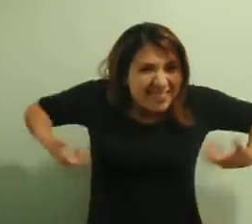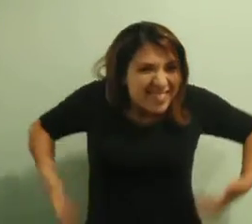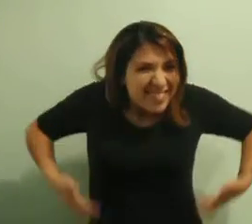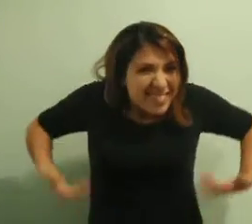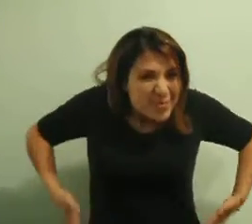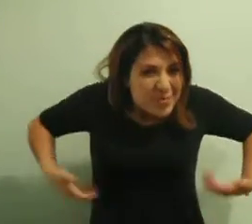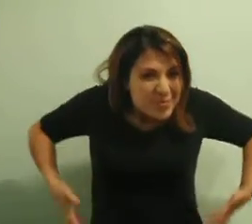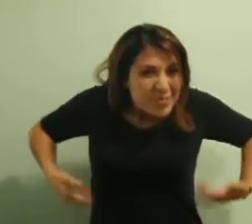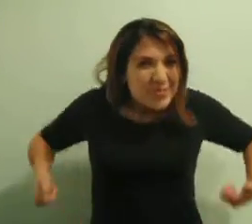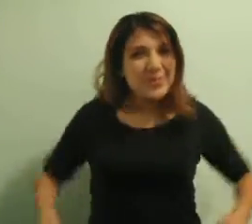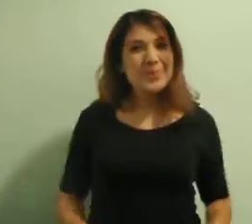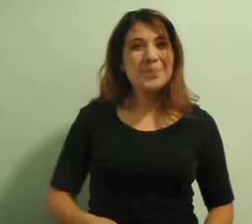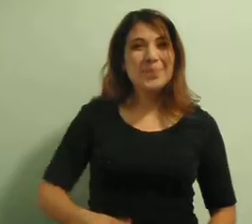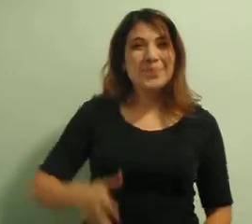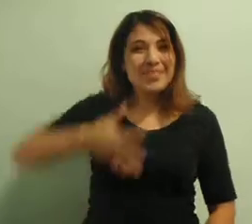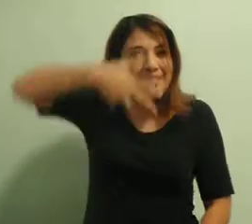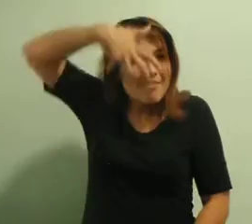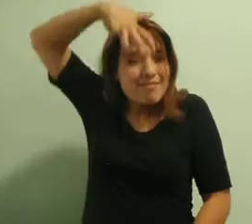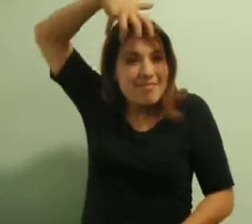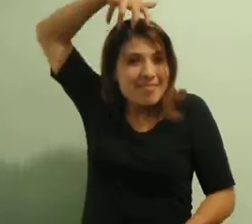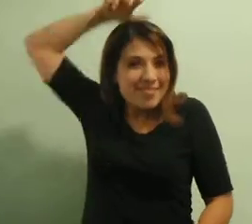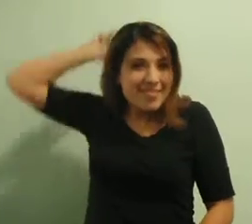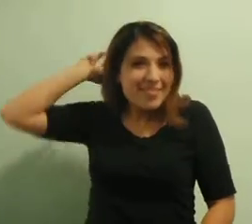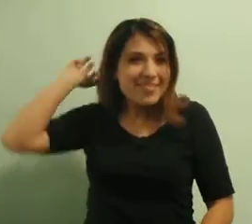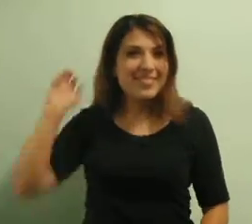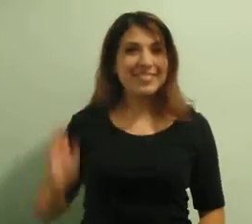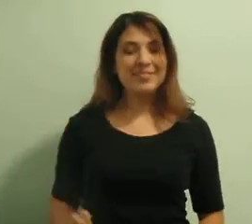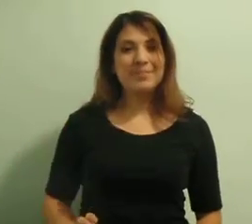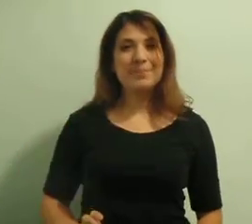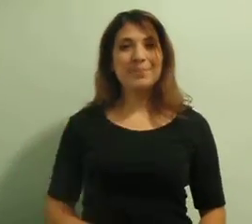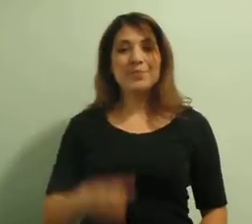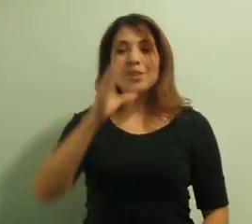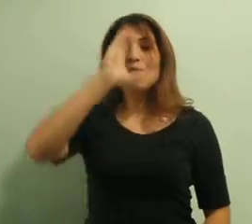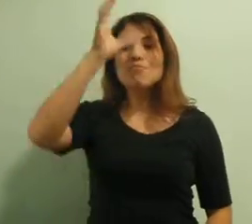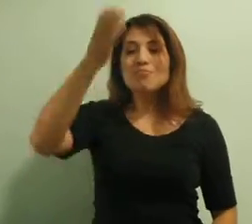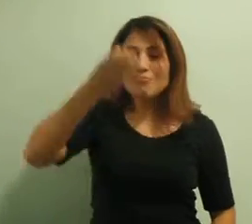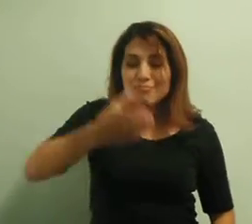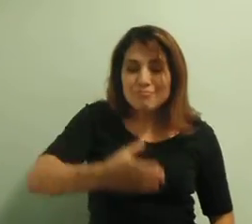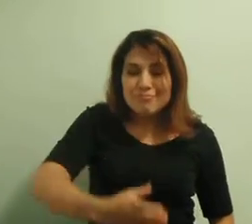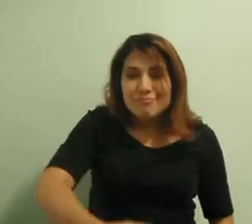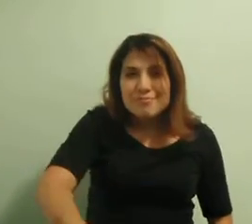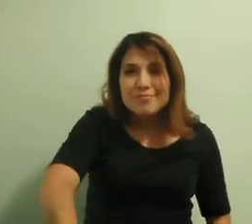monkey, lion, elephant,